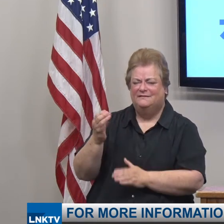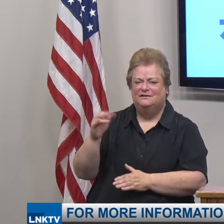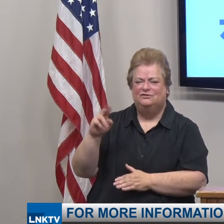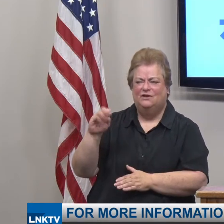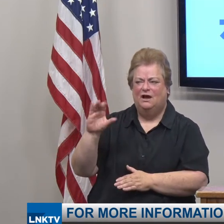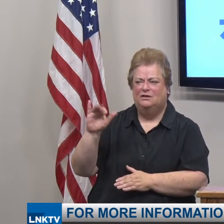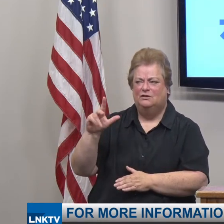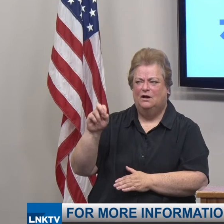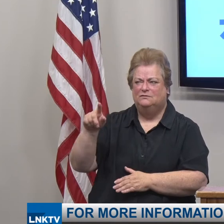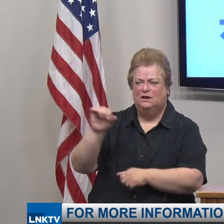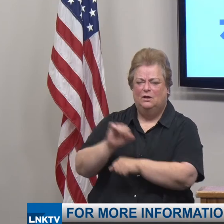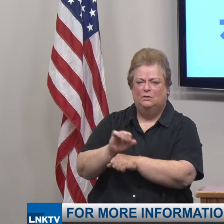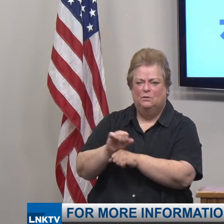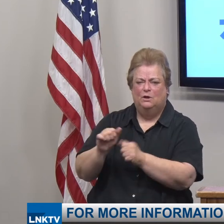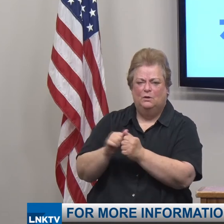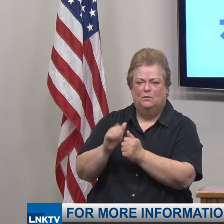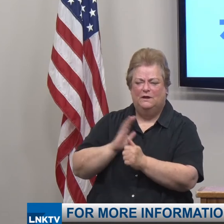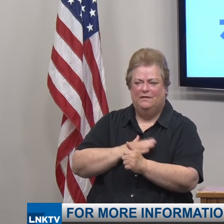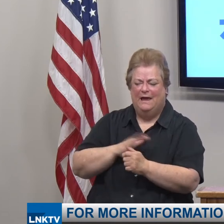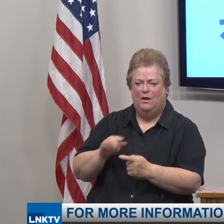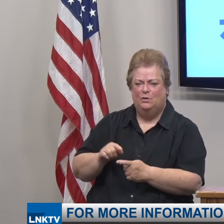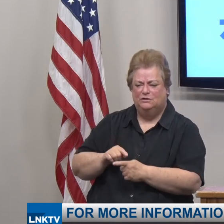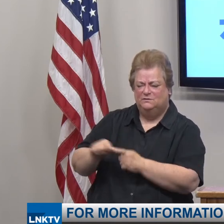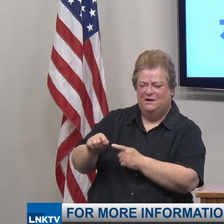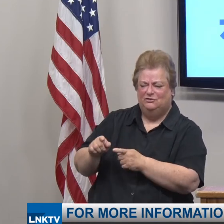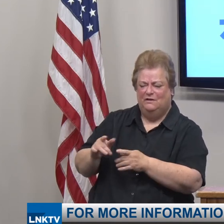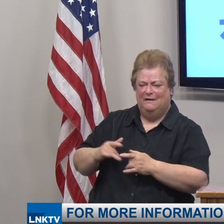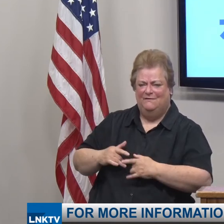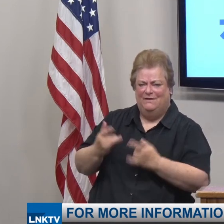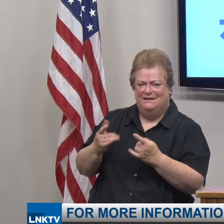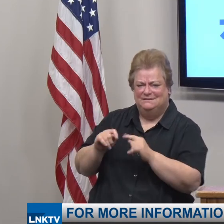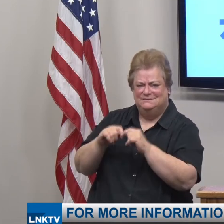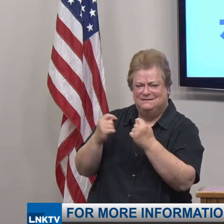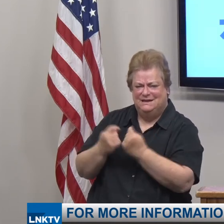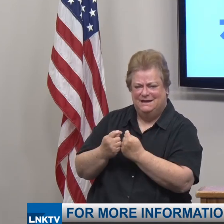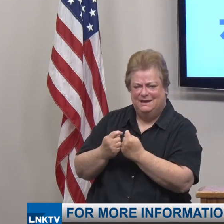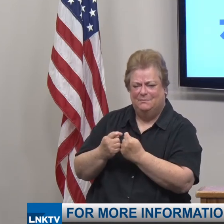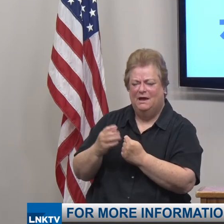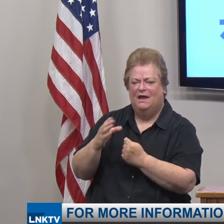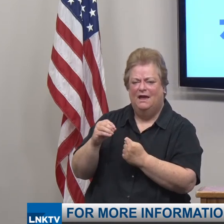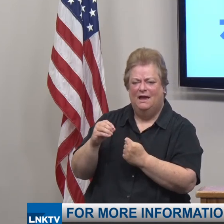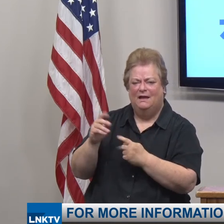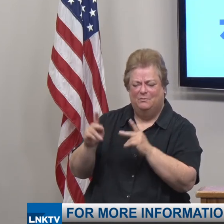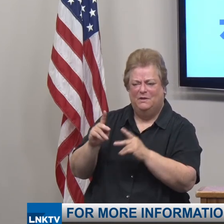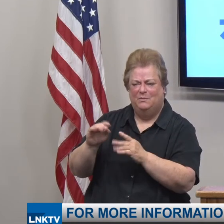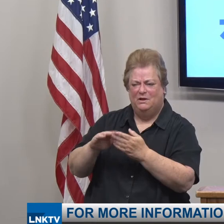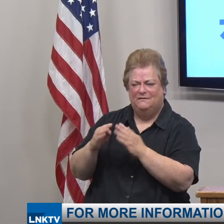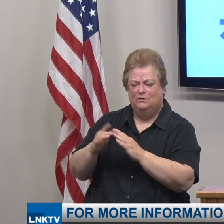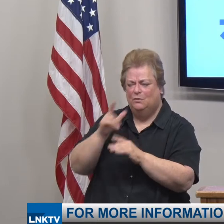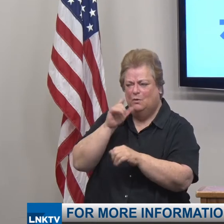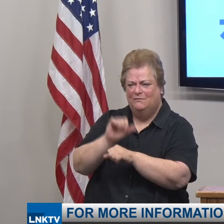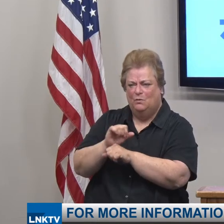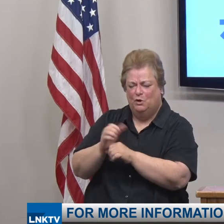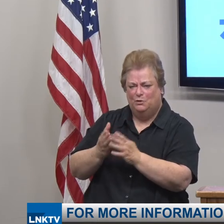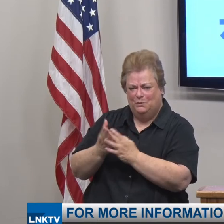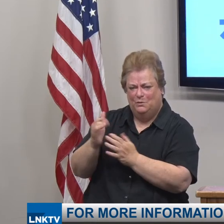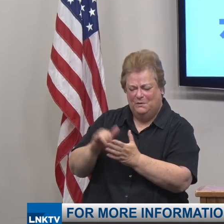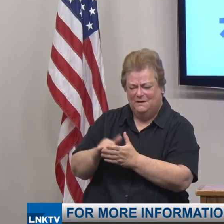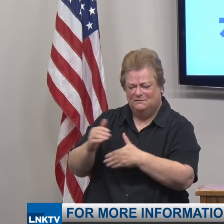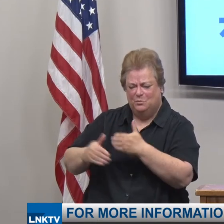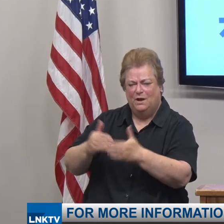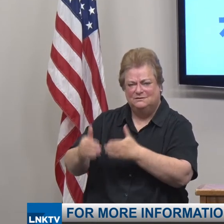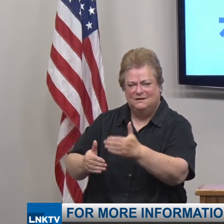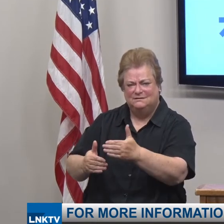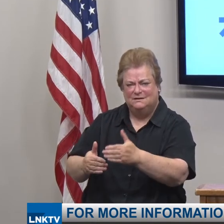he's worked closely with our special events team and the folks at the city who have worked through this process and